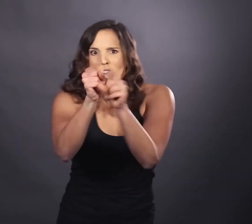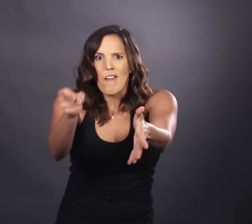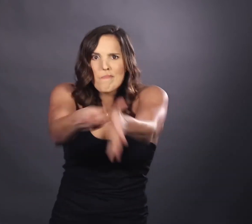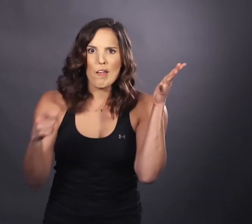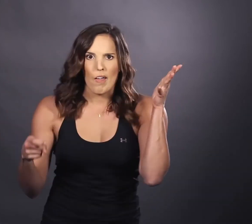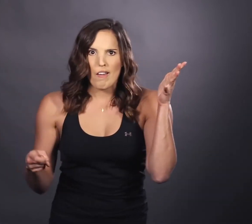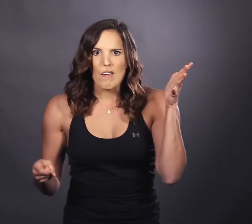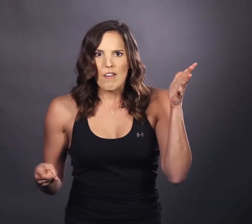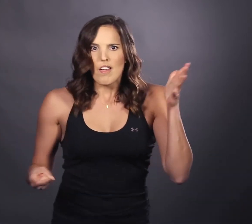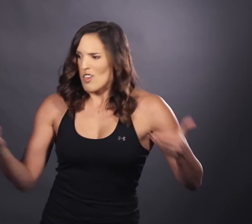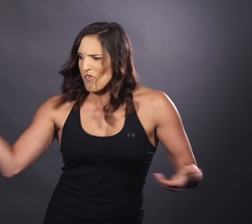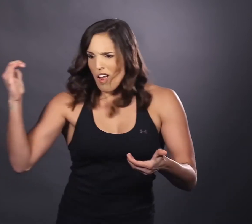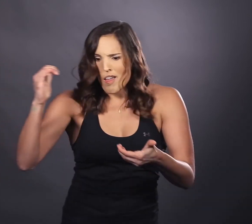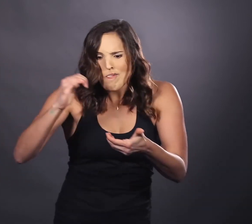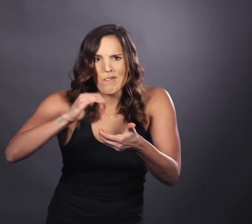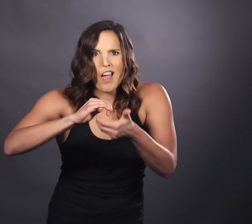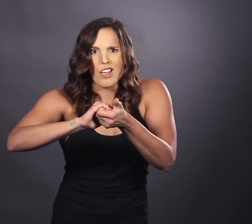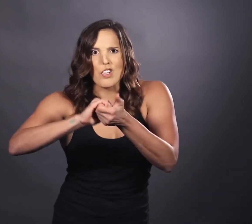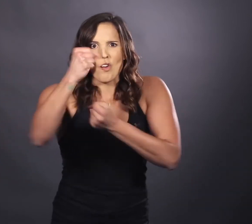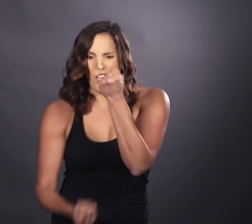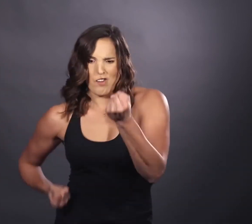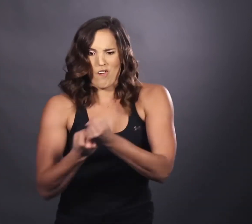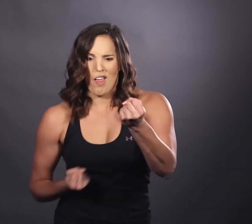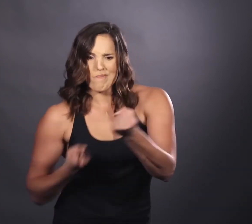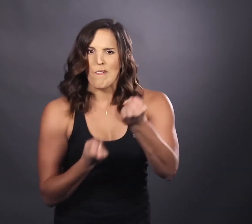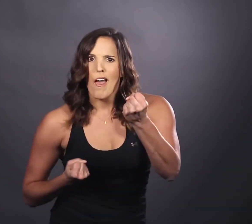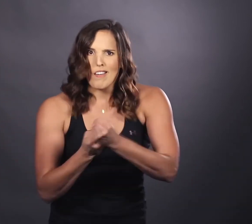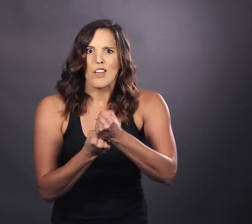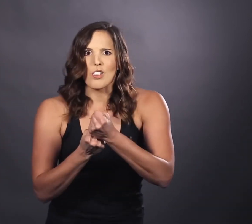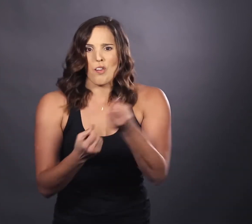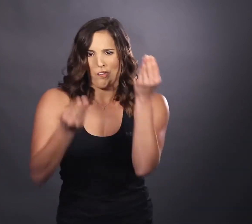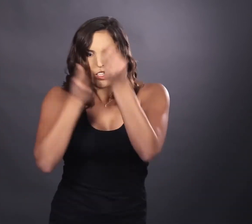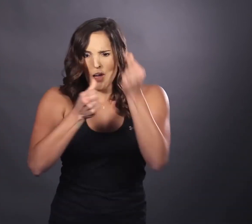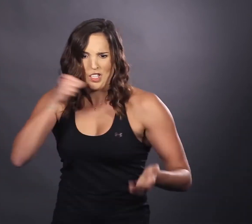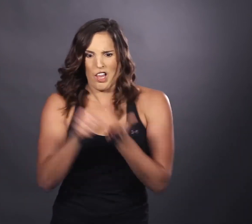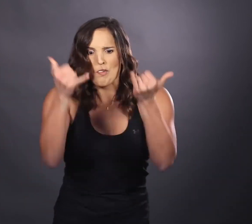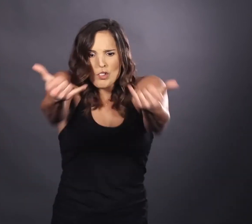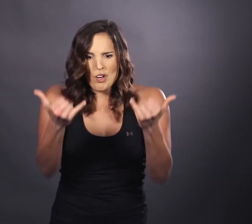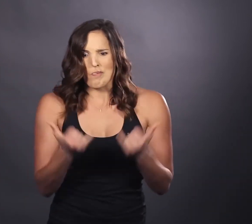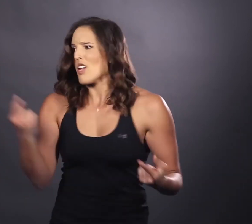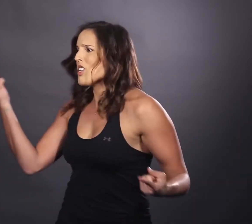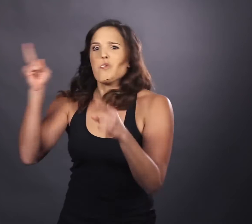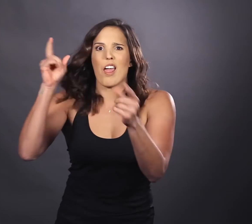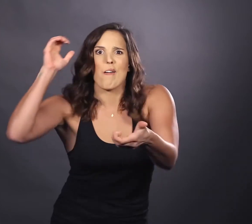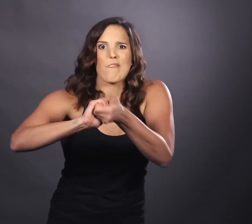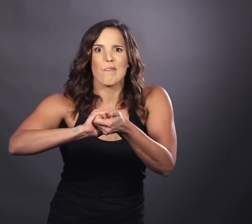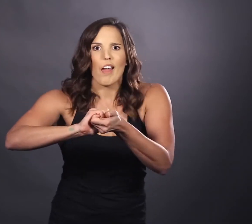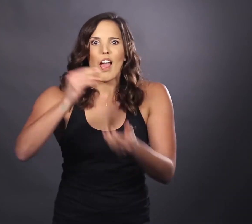my right hand man back Hamilton Get your right hand man back No, you gotta get your right hand man back I mean, you gotta put some button to the ladder, but the sooner the better to get your right hand man back